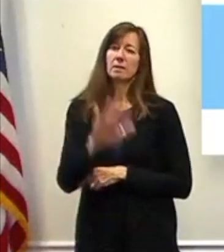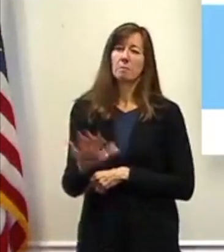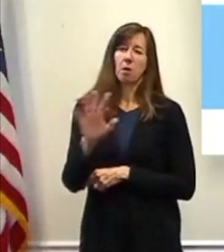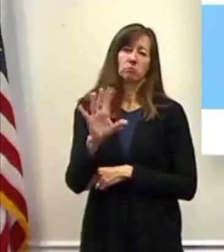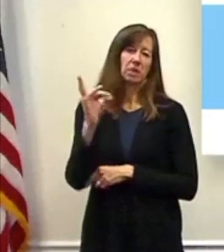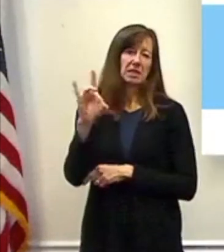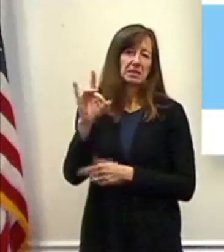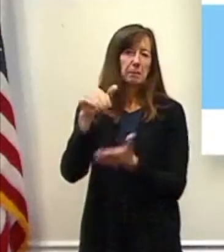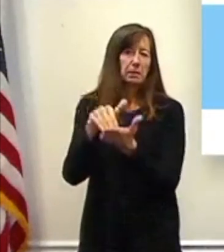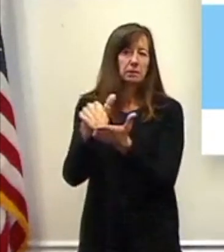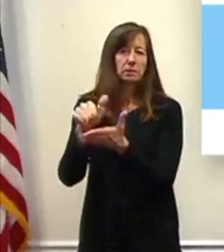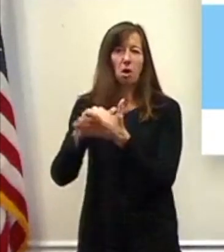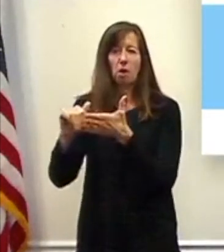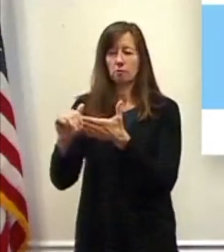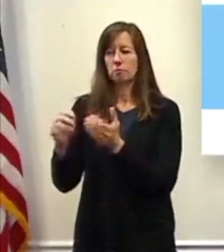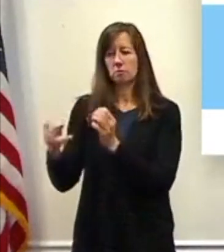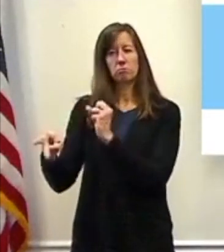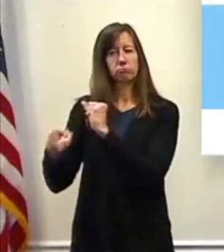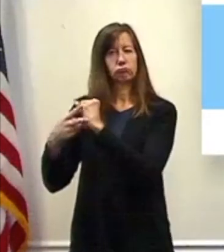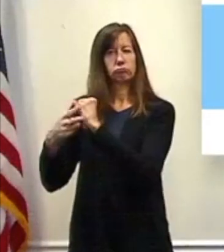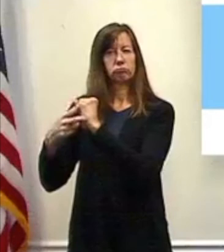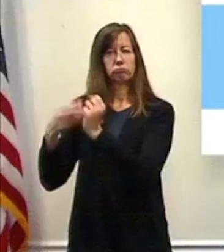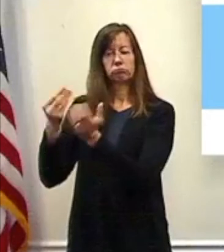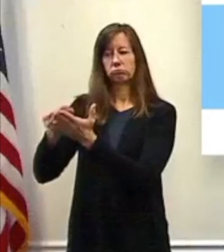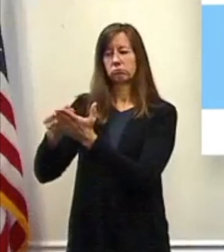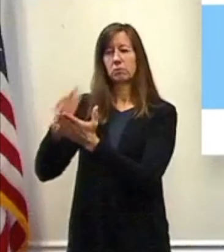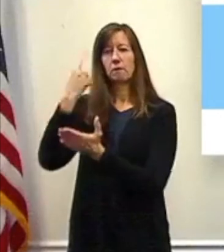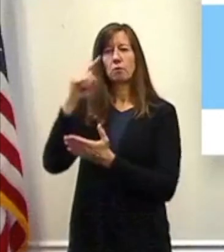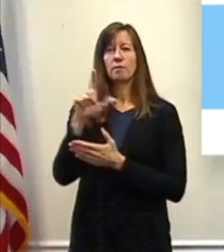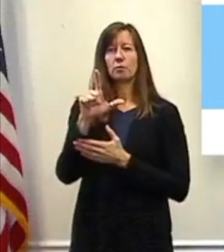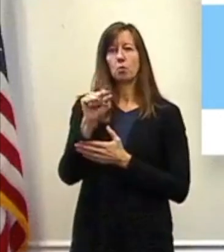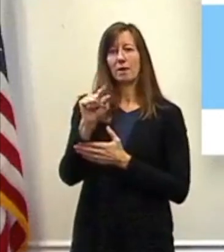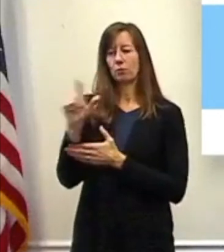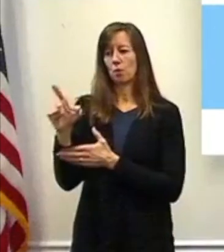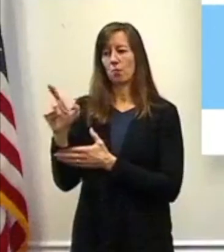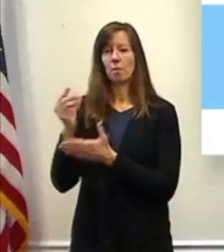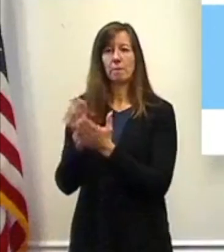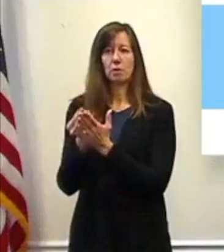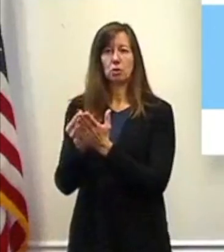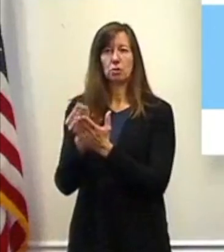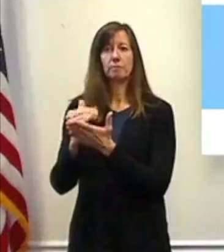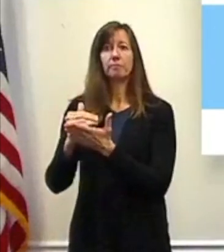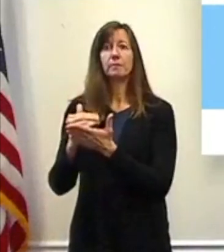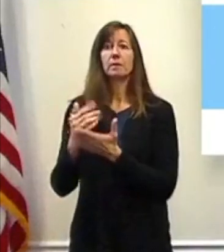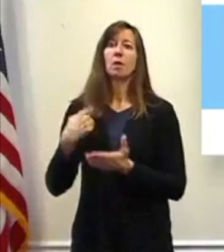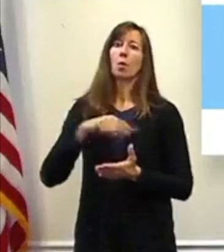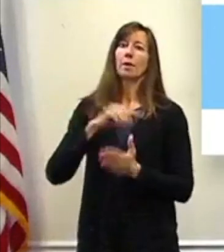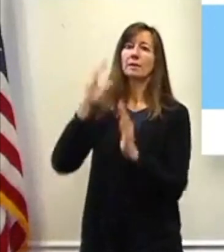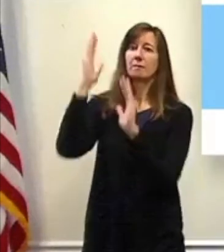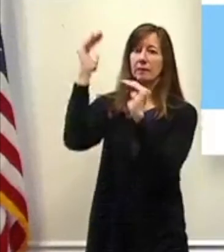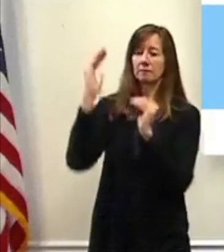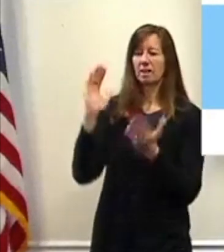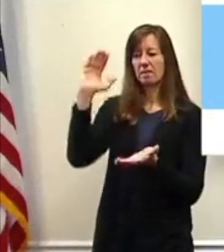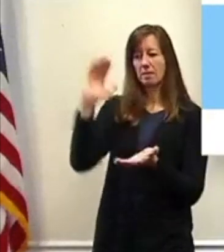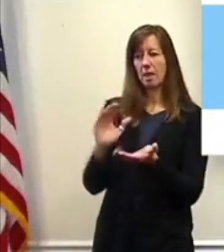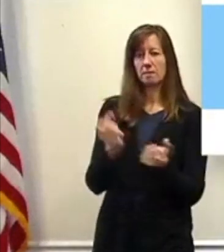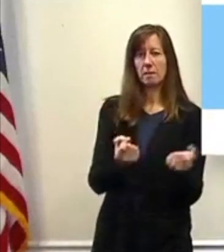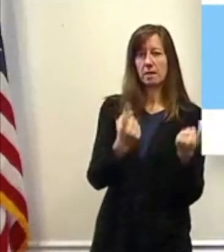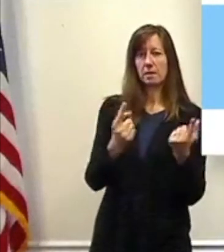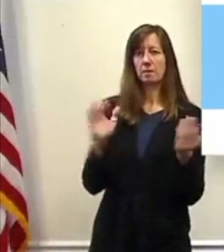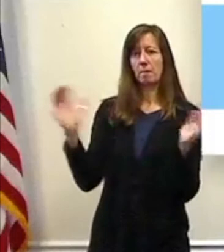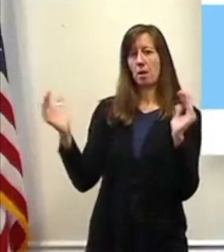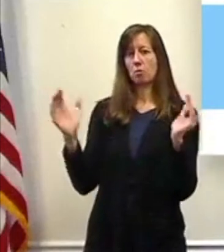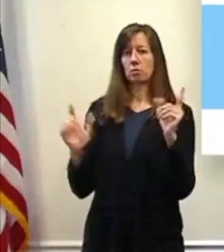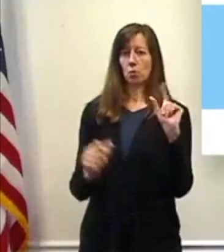cost savings in the 2021 budget, less than what we're expecting to spend in 2020. Additionally,